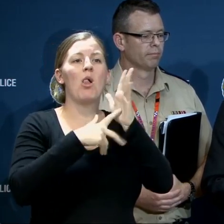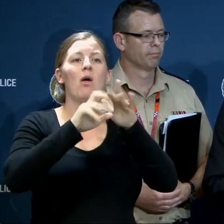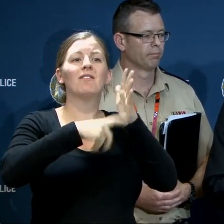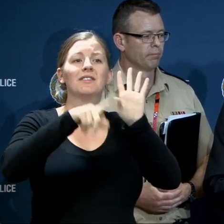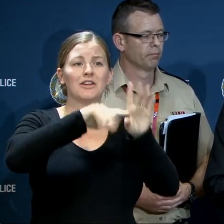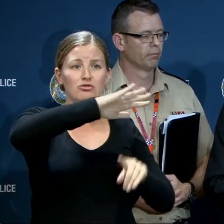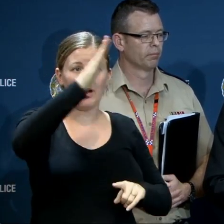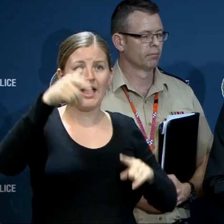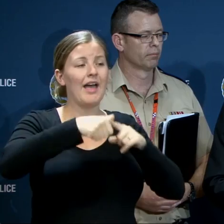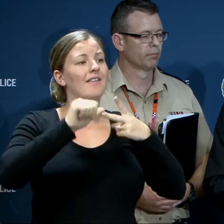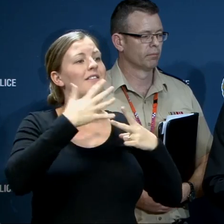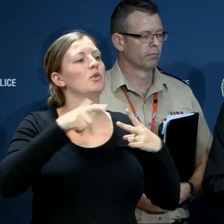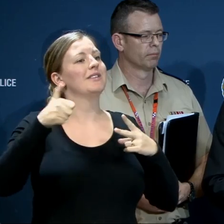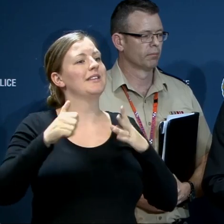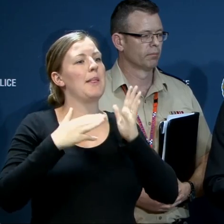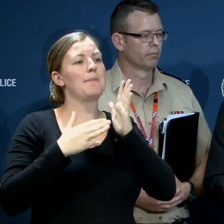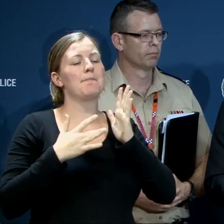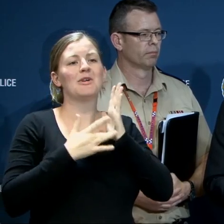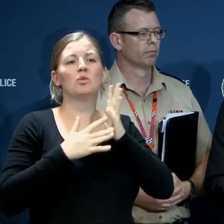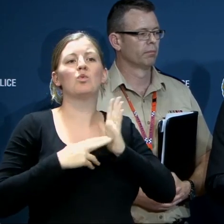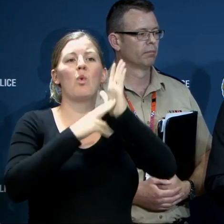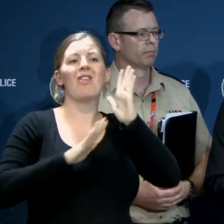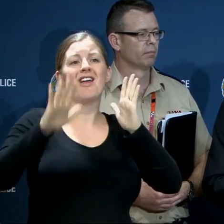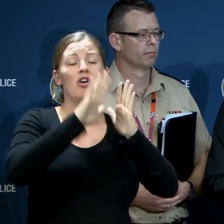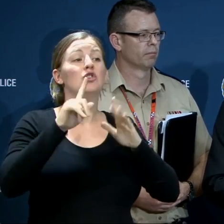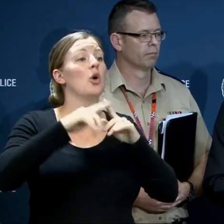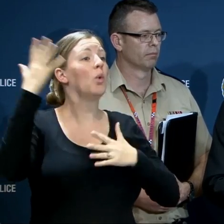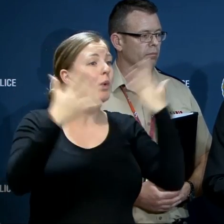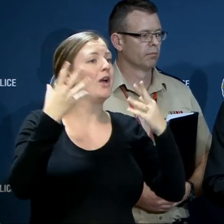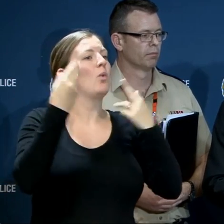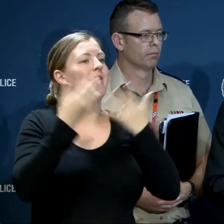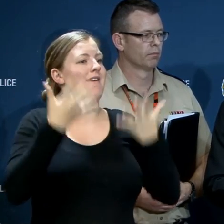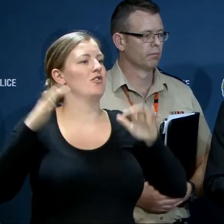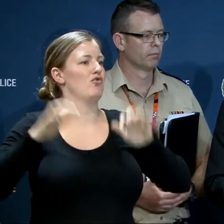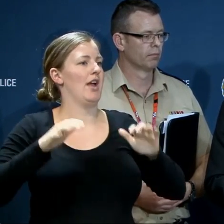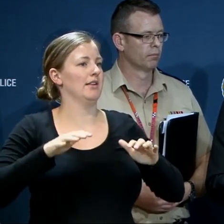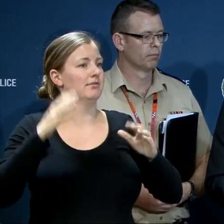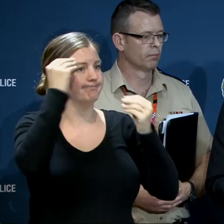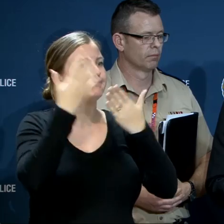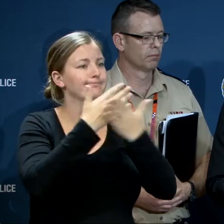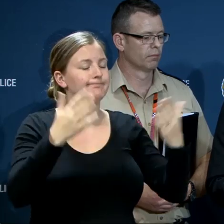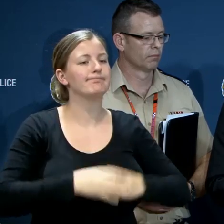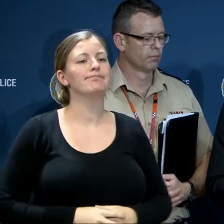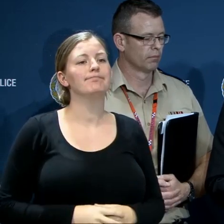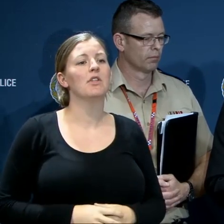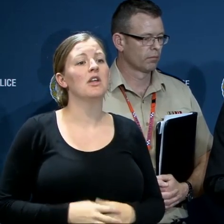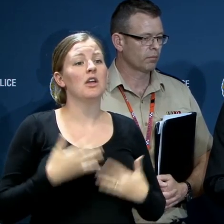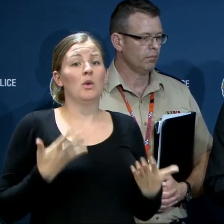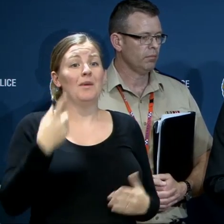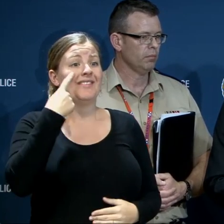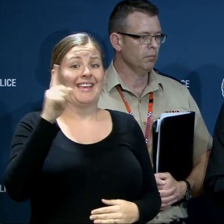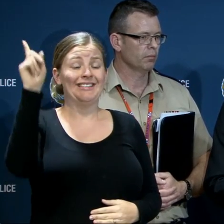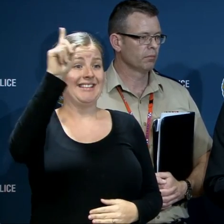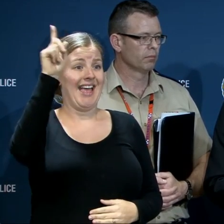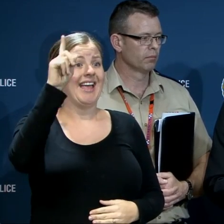60 to 80 millimetres through the mid-north. So not only winds but rainfall as well. The low pressures we've seen today and